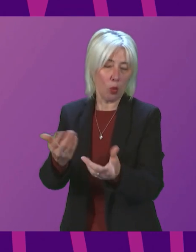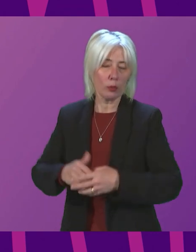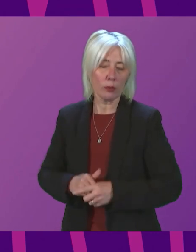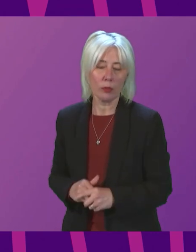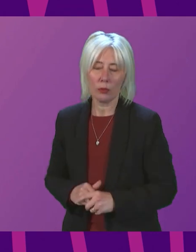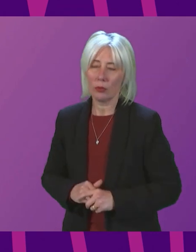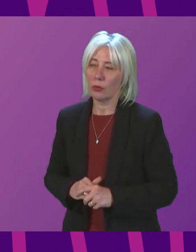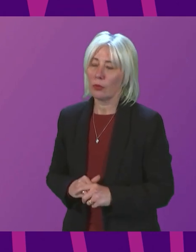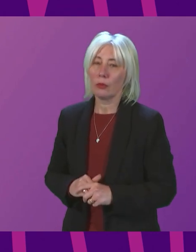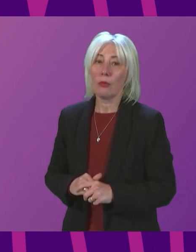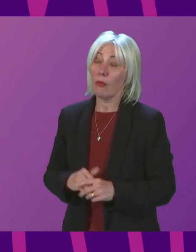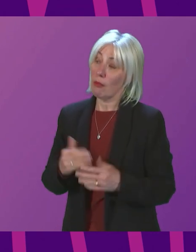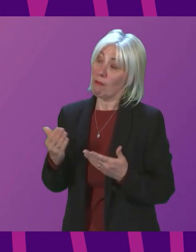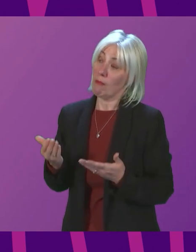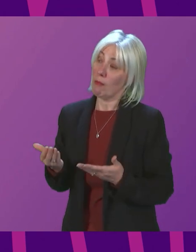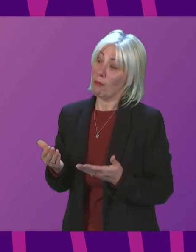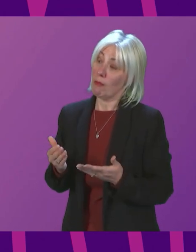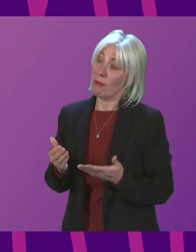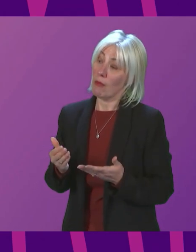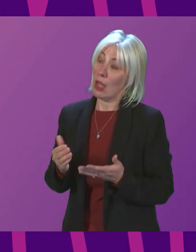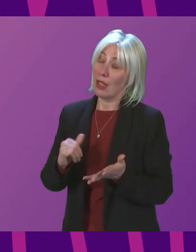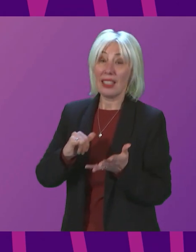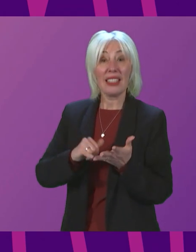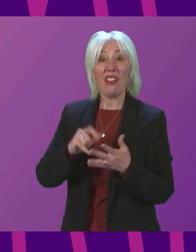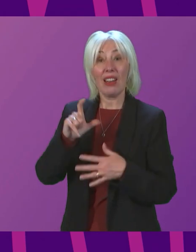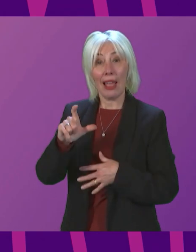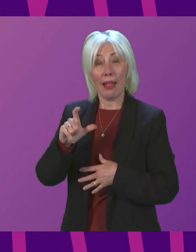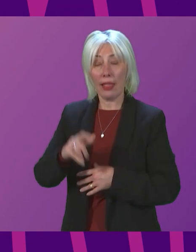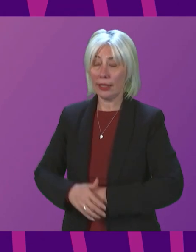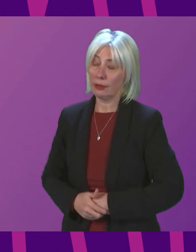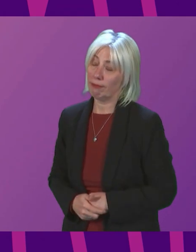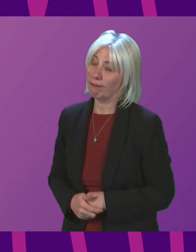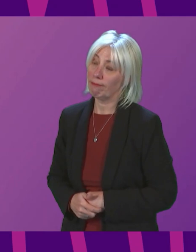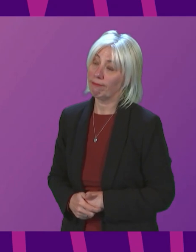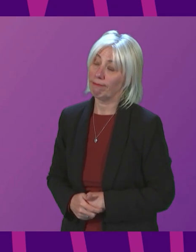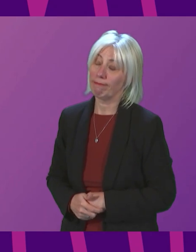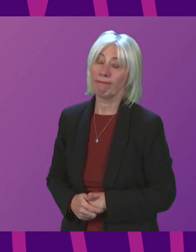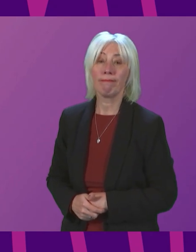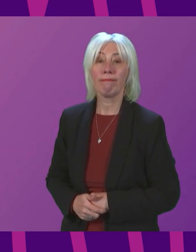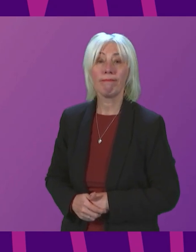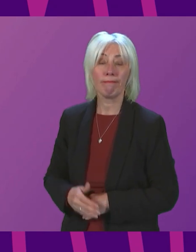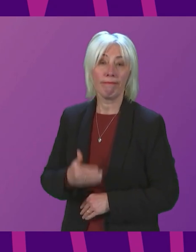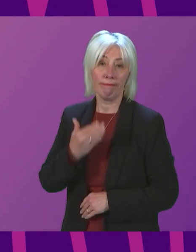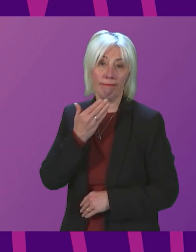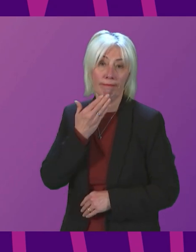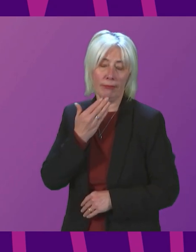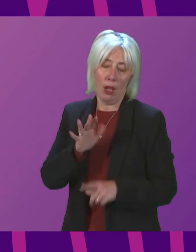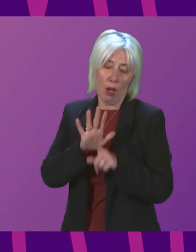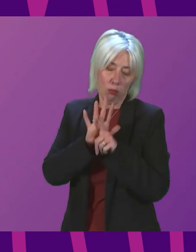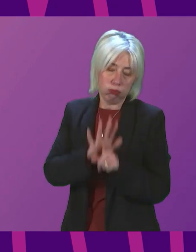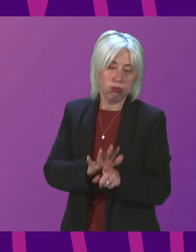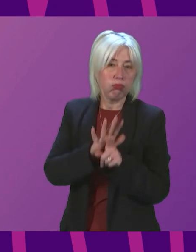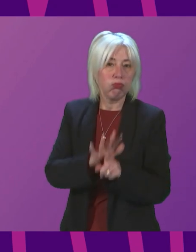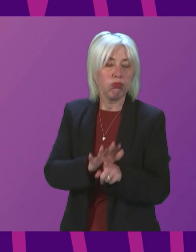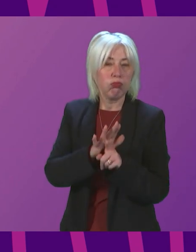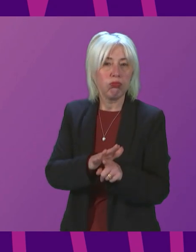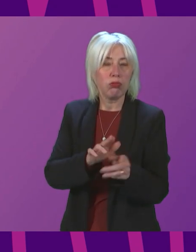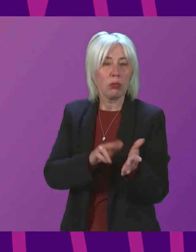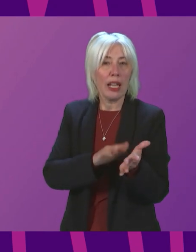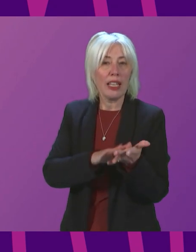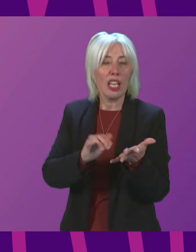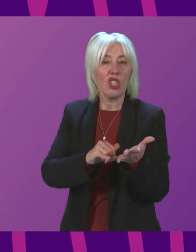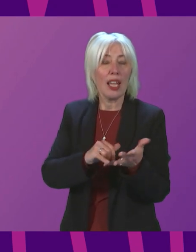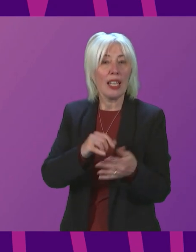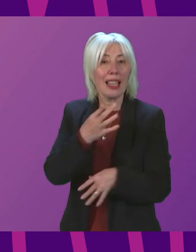Stephanie Callaghan to be followed by Sandesh Gulhani. Thank you, President Officer. Given the relentless pressures on NHS Lanarkshire acute